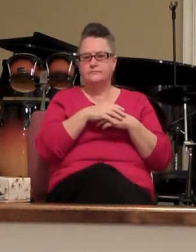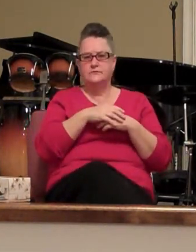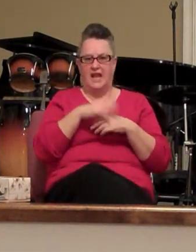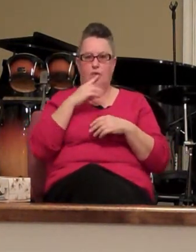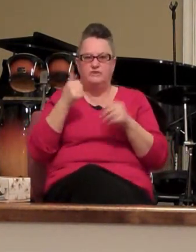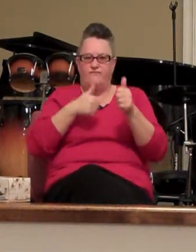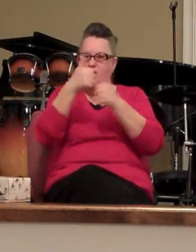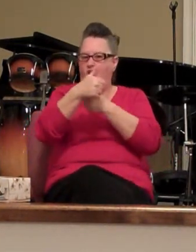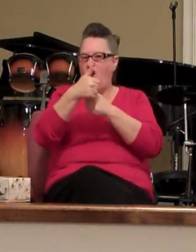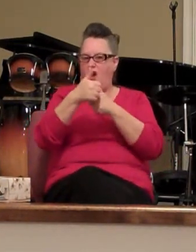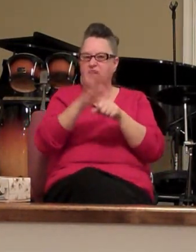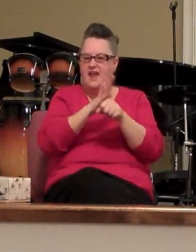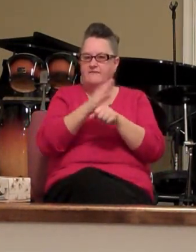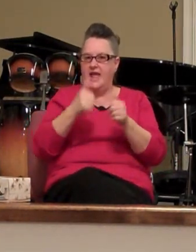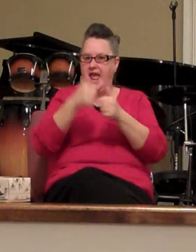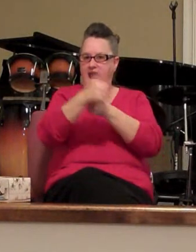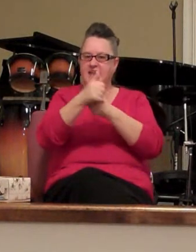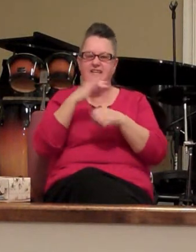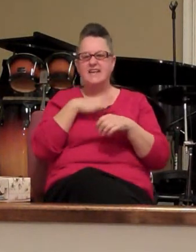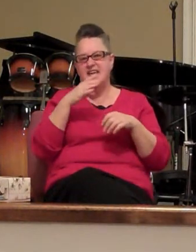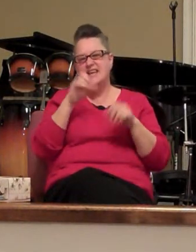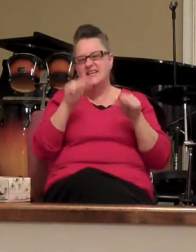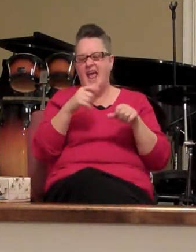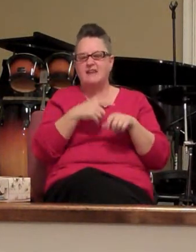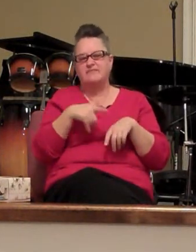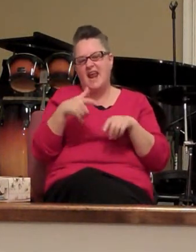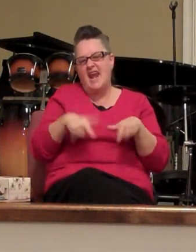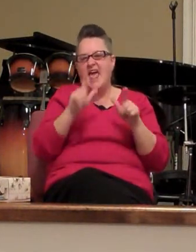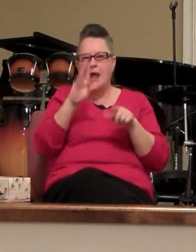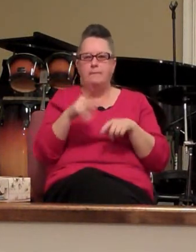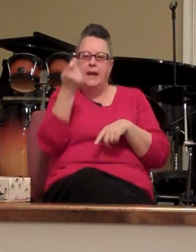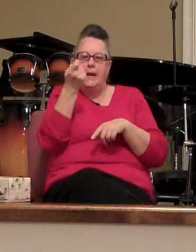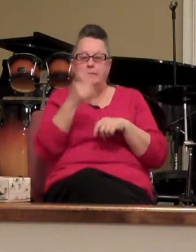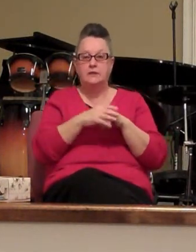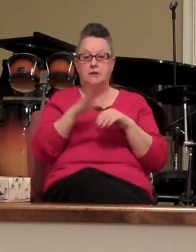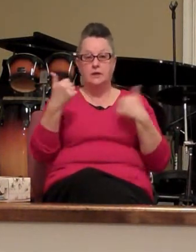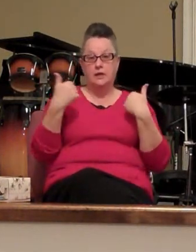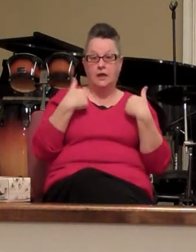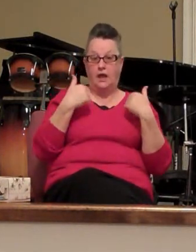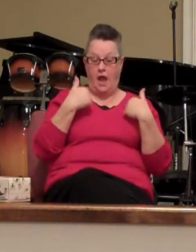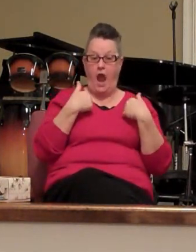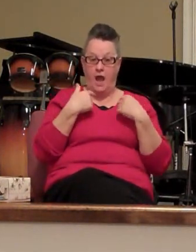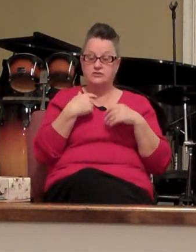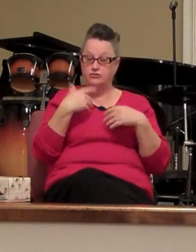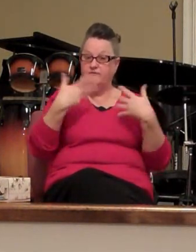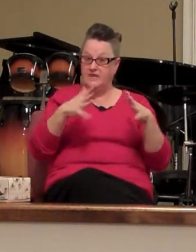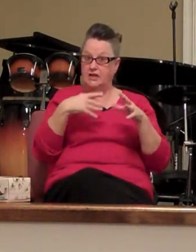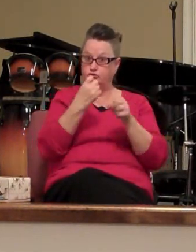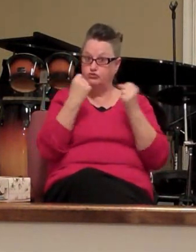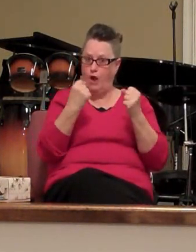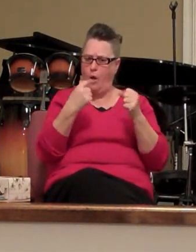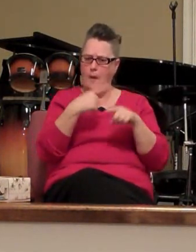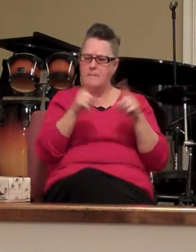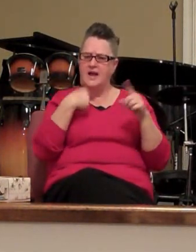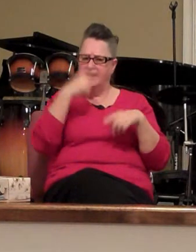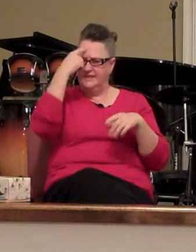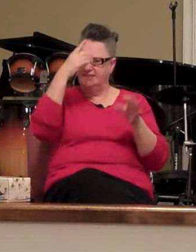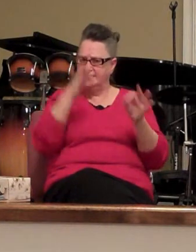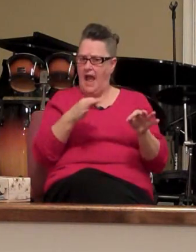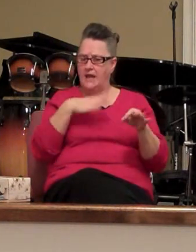ahead that he could just let up a little bit he had the stamina to finish strong but he decided that he could coast